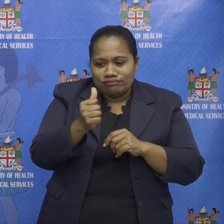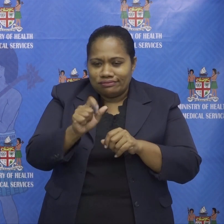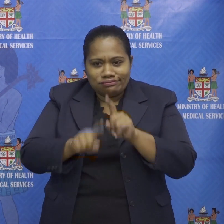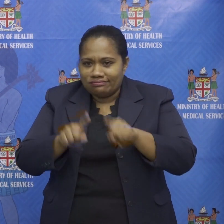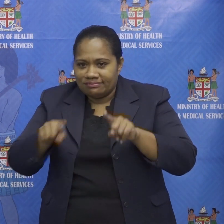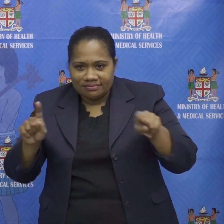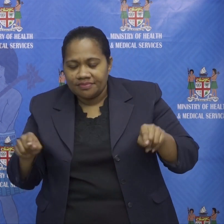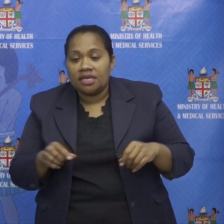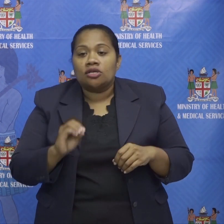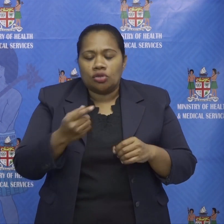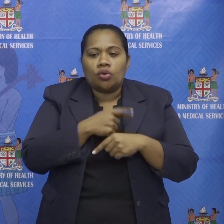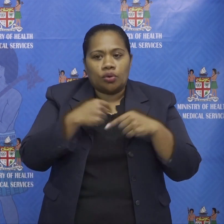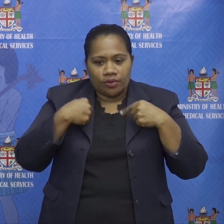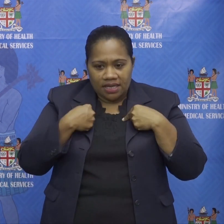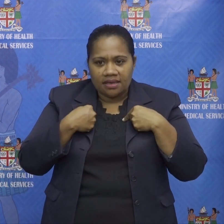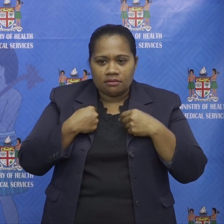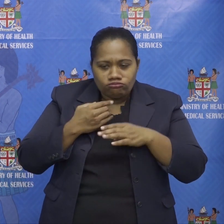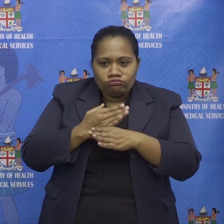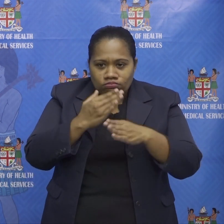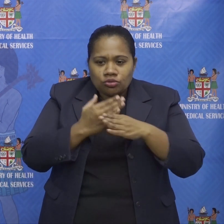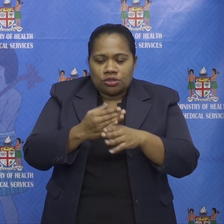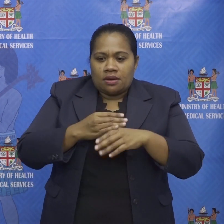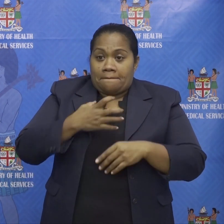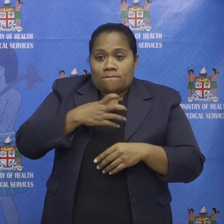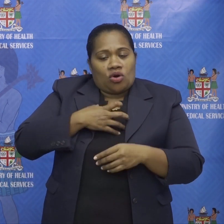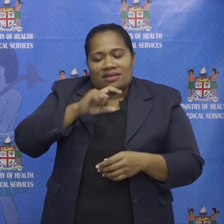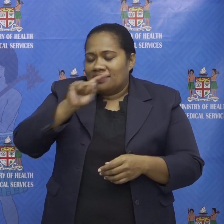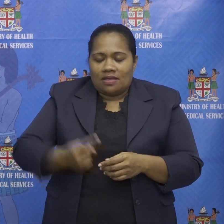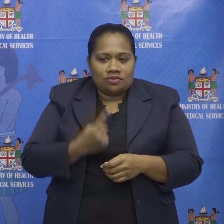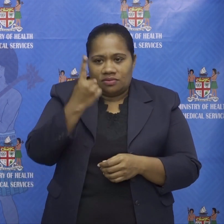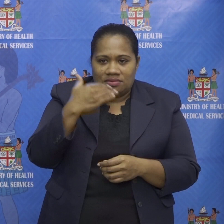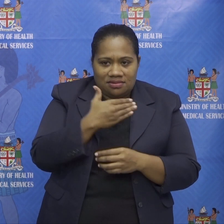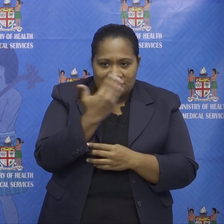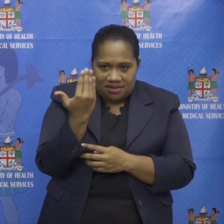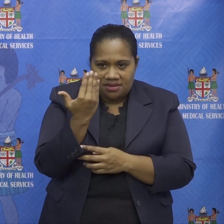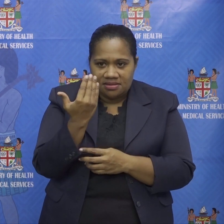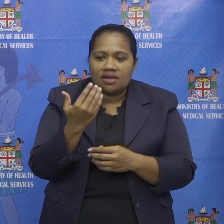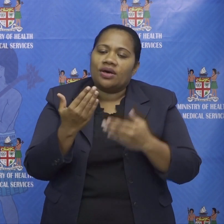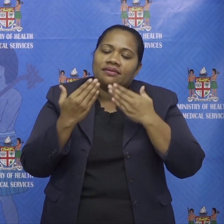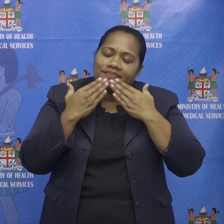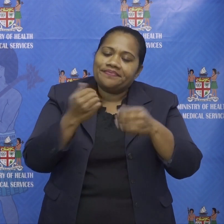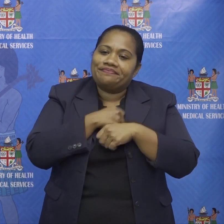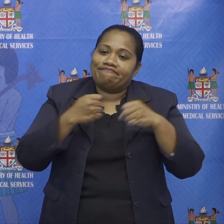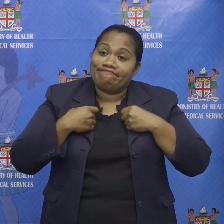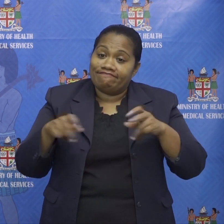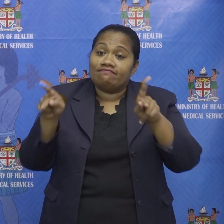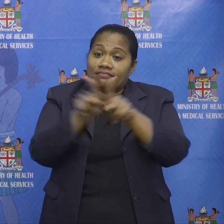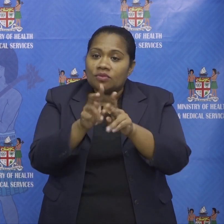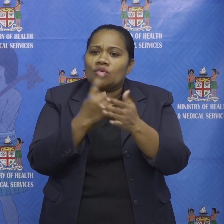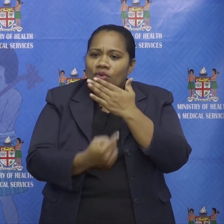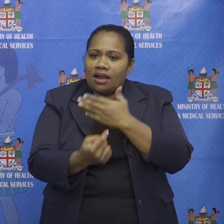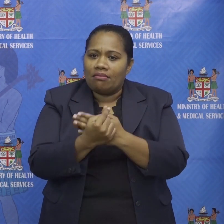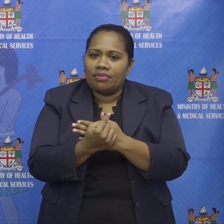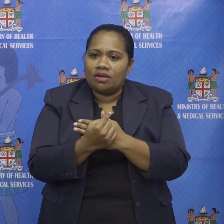big surge and we're anticipating that we're going to test more than a thousand per day and thankfully our partners um have come up